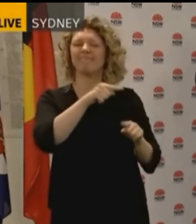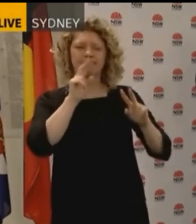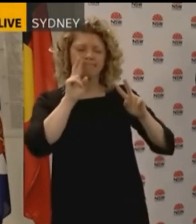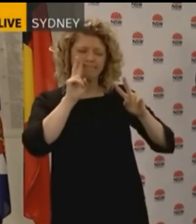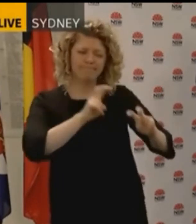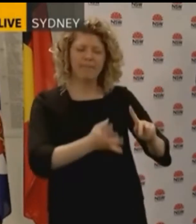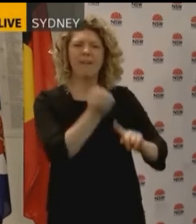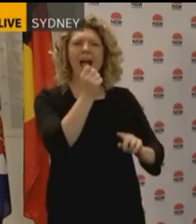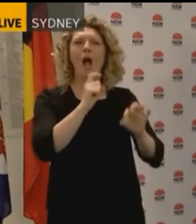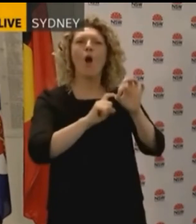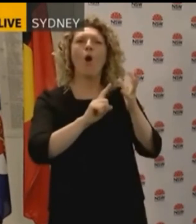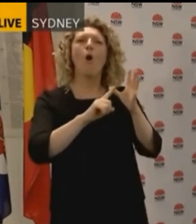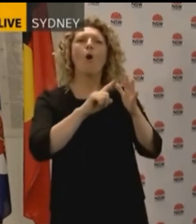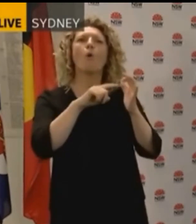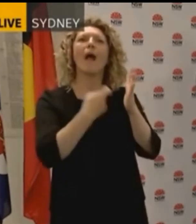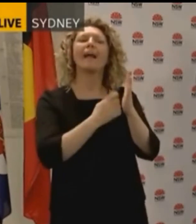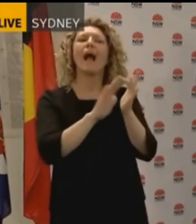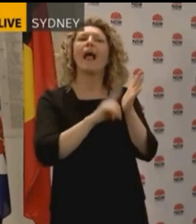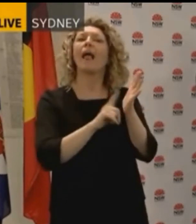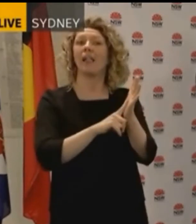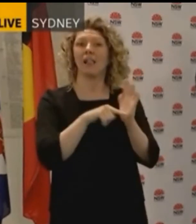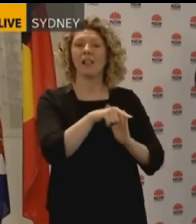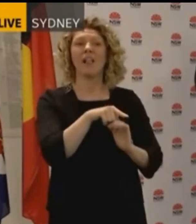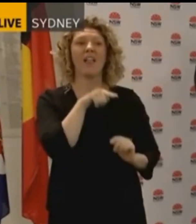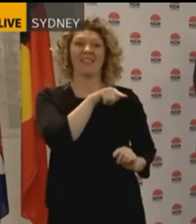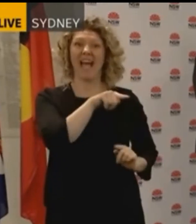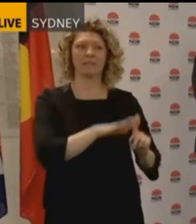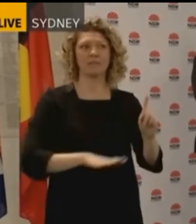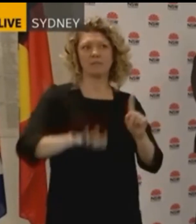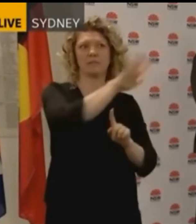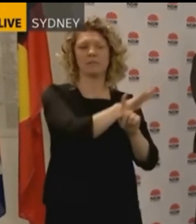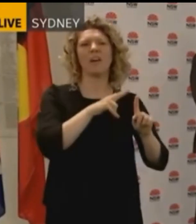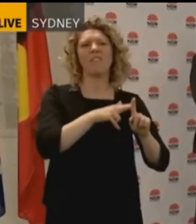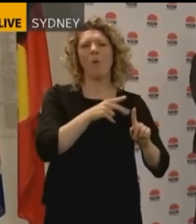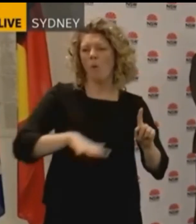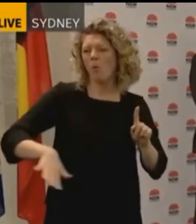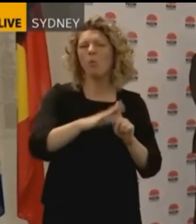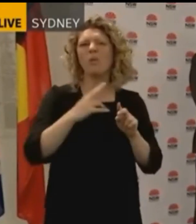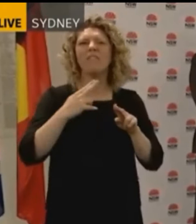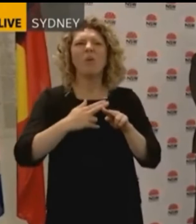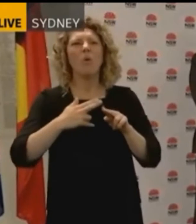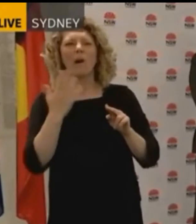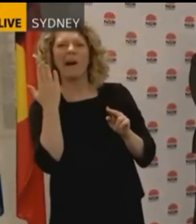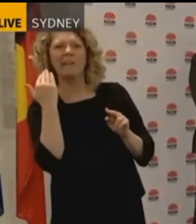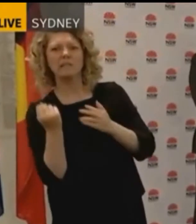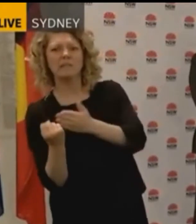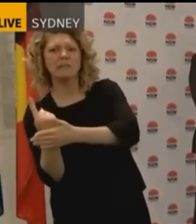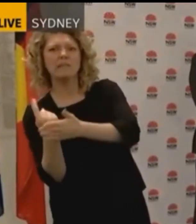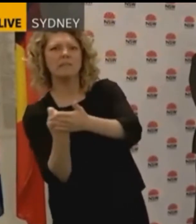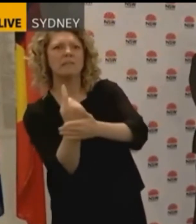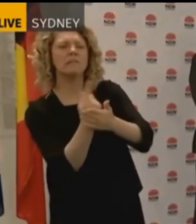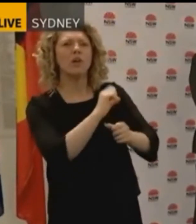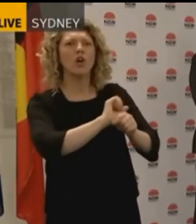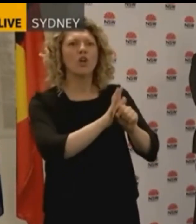on the 13th of October. The plant serves Sydney's west and northwest which includes some areas where there's recent cases